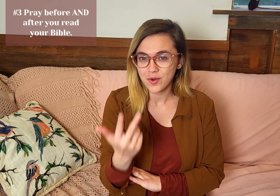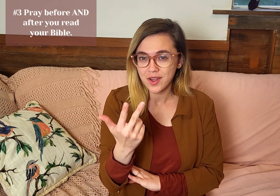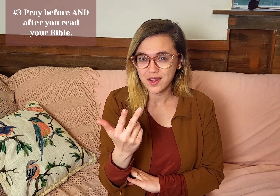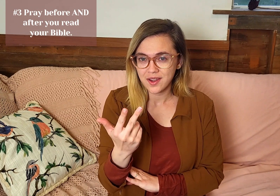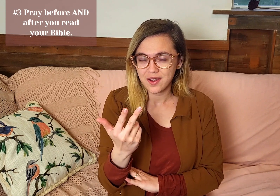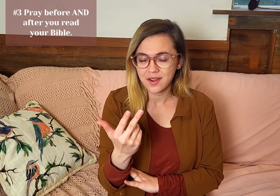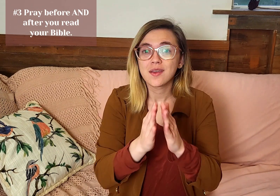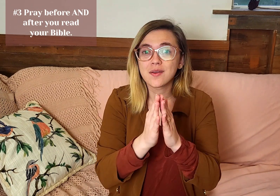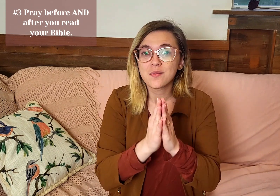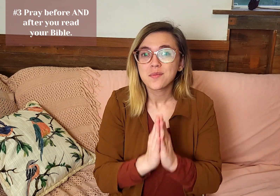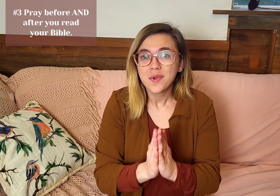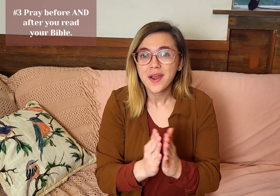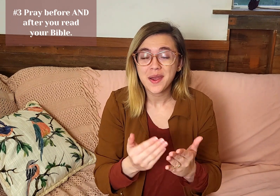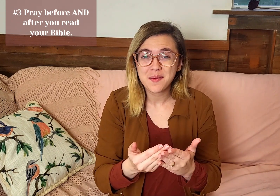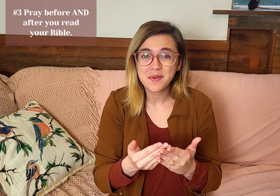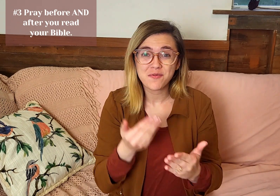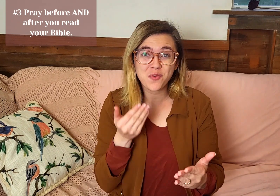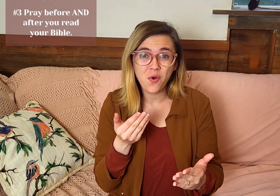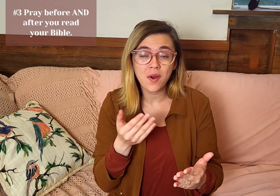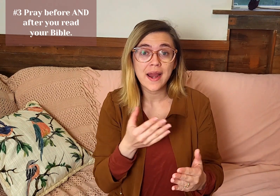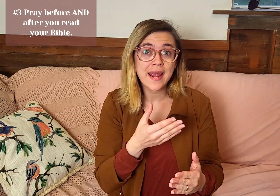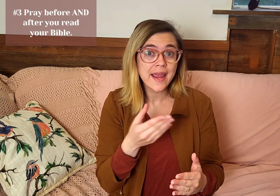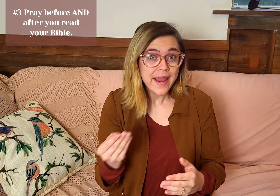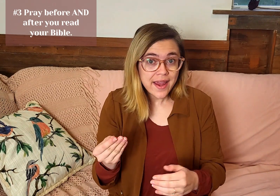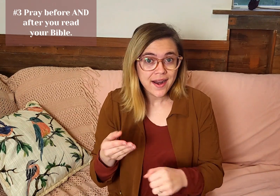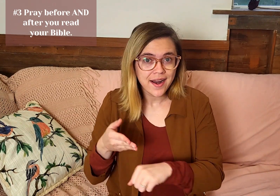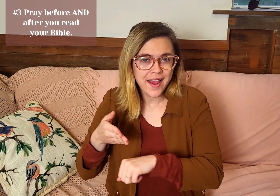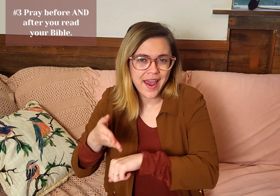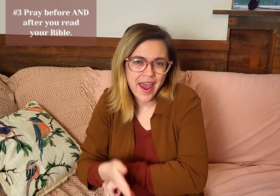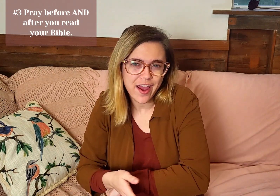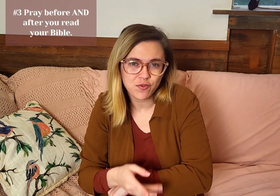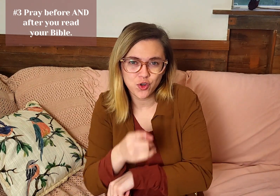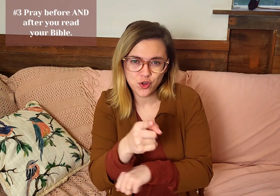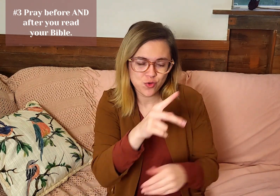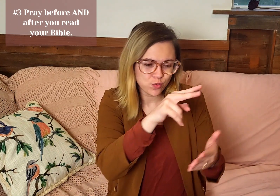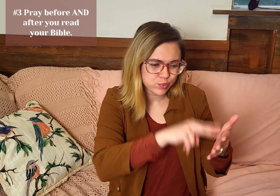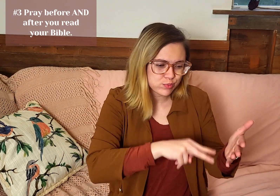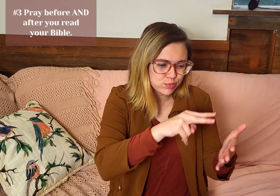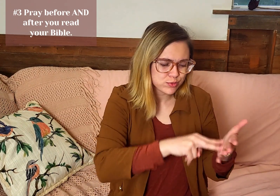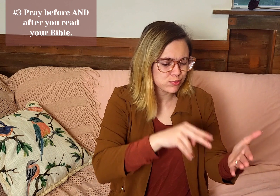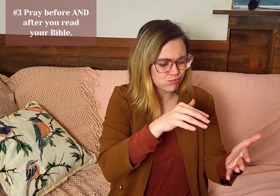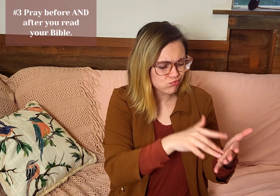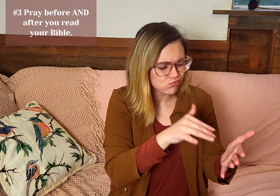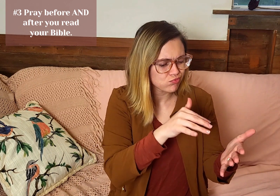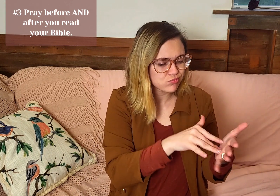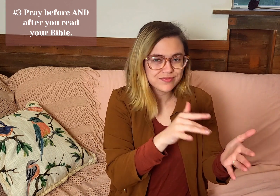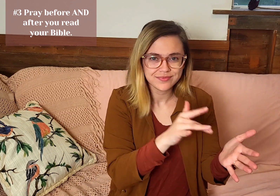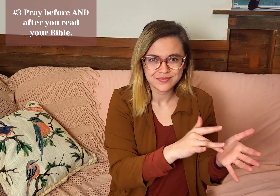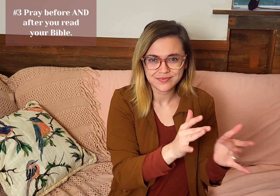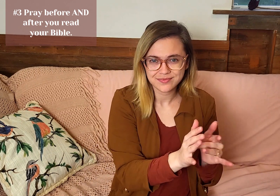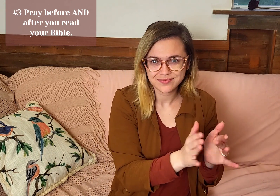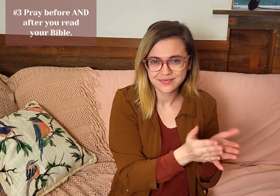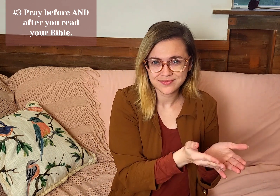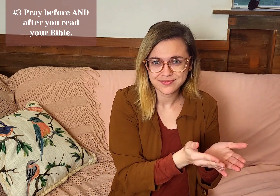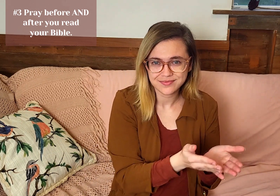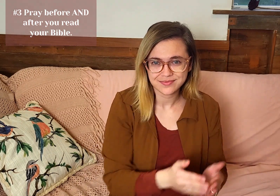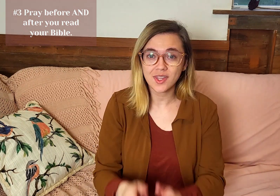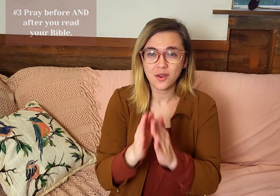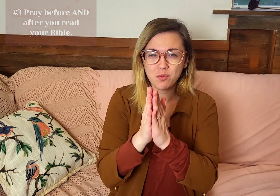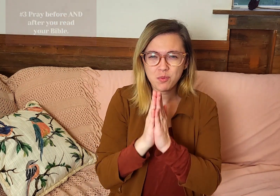Pray before and after you read through and study the Bible.